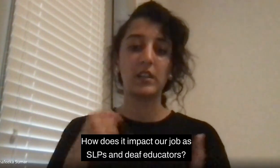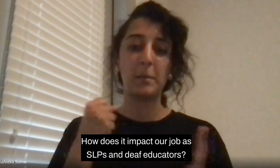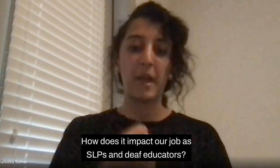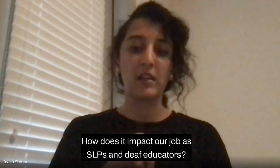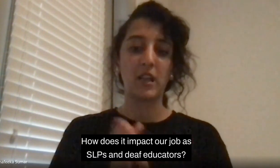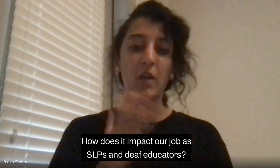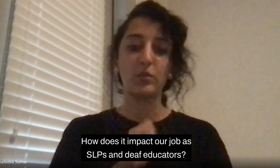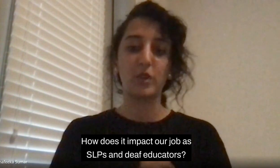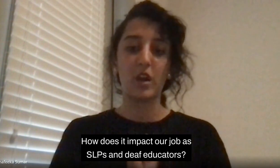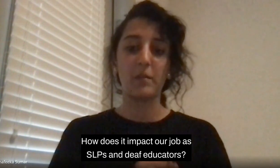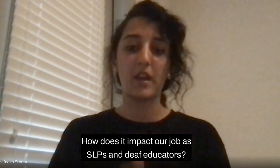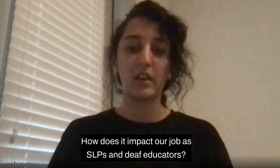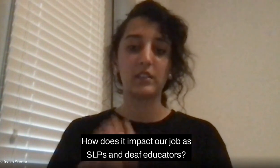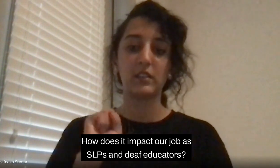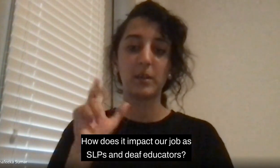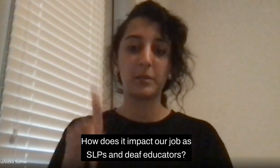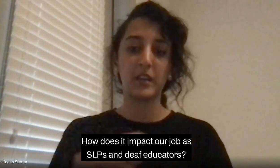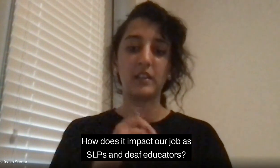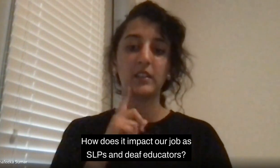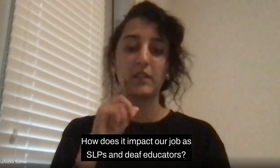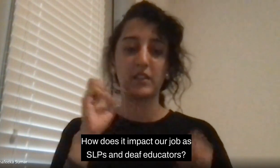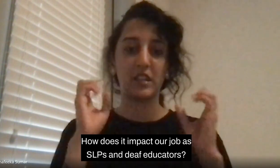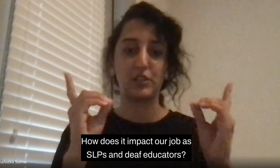impact our job as a SLP and a deaf education?